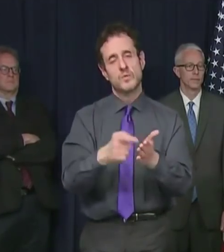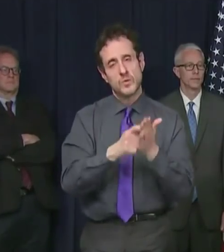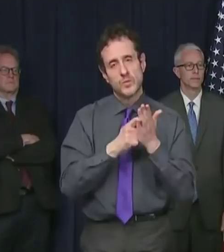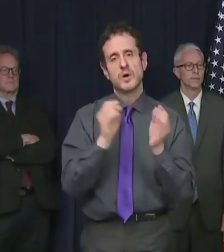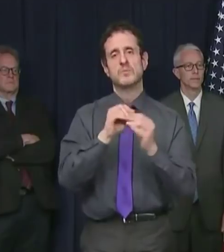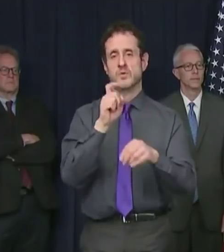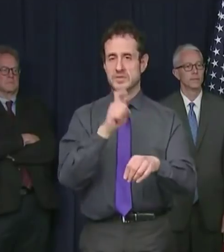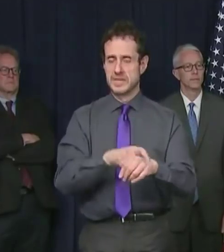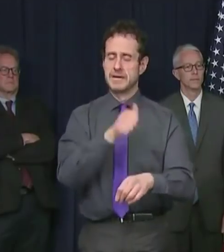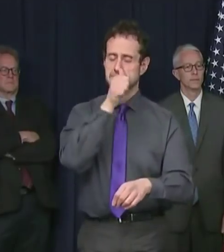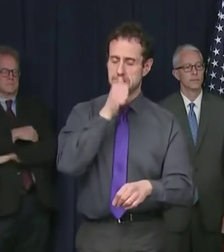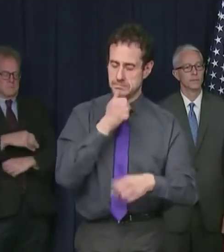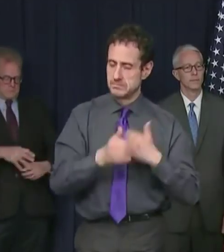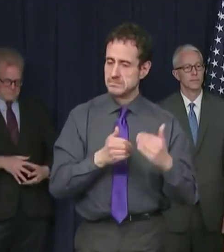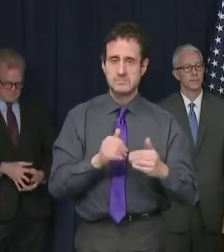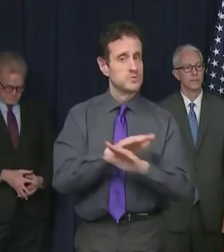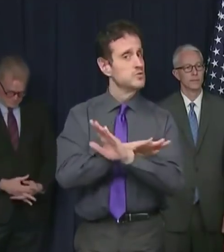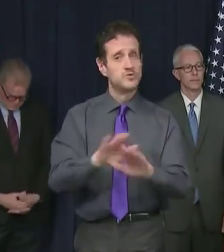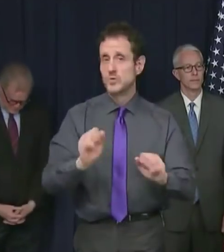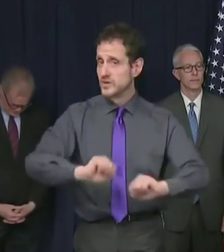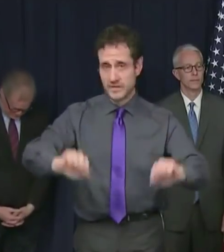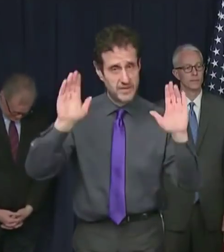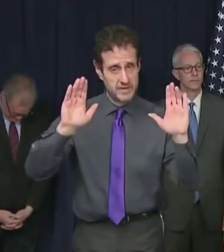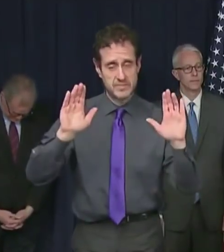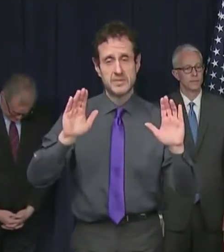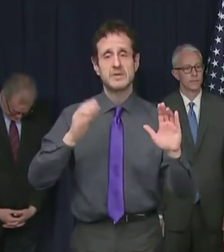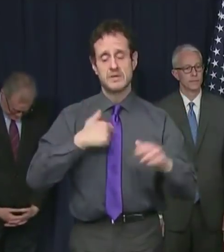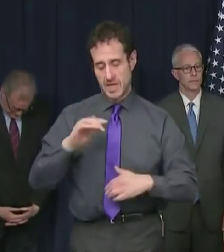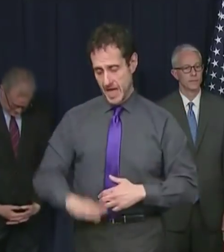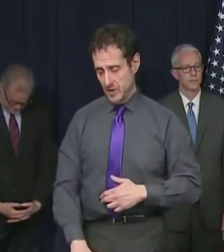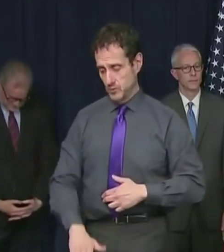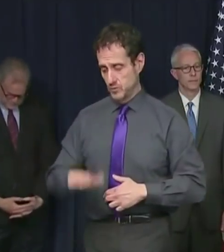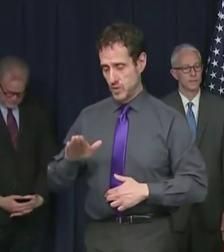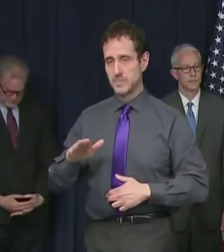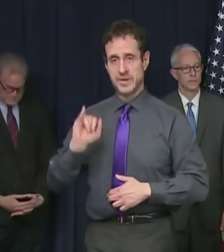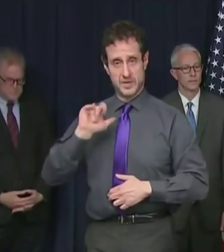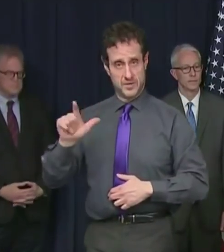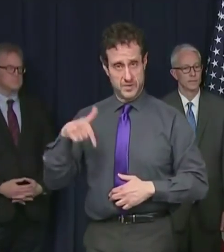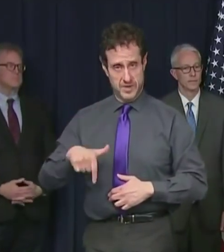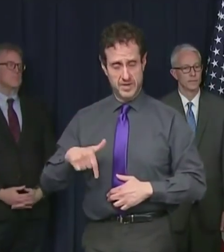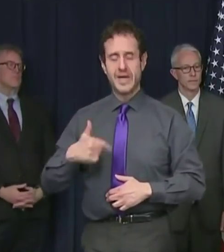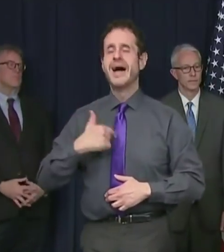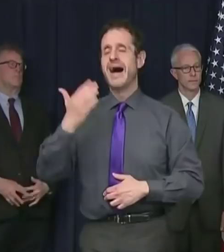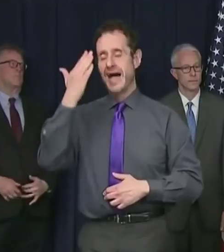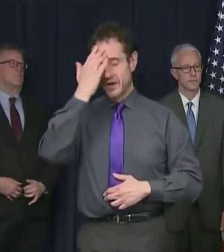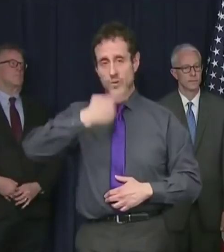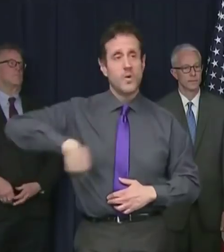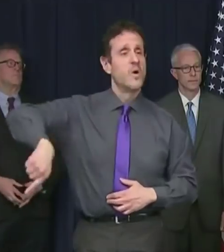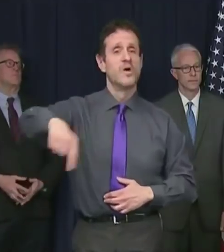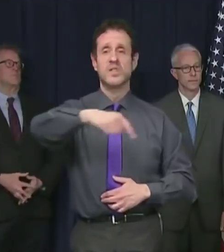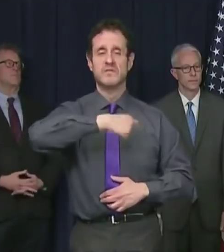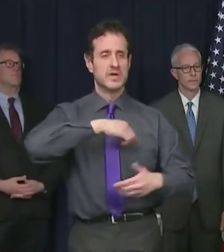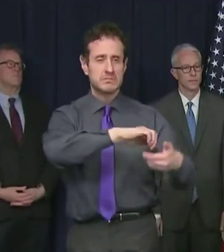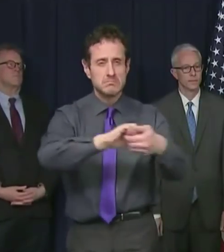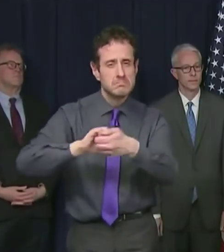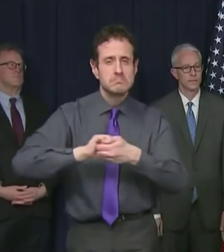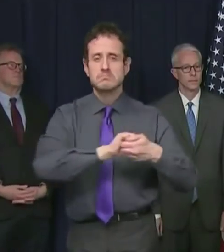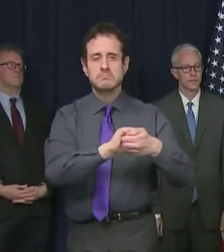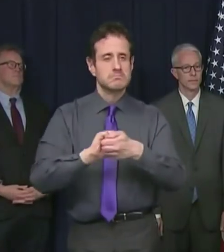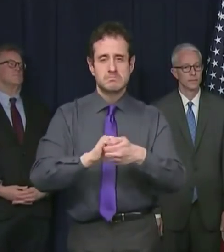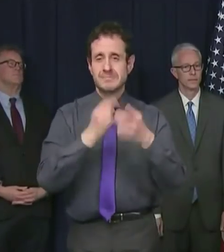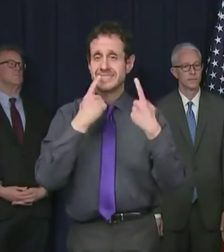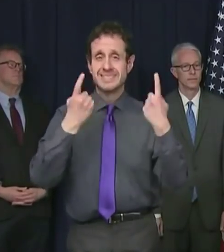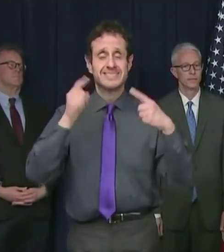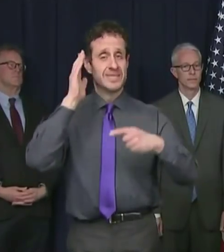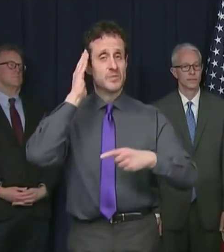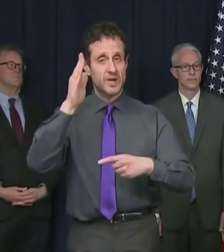give up. I've lived in Illinois my entire life. And I know we'll get through this together and find a way back